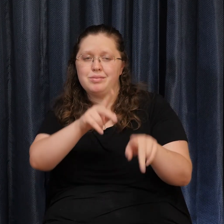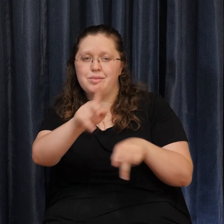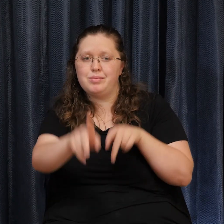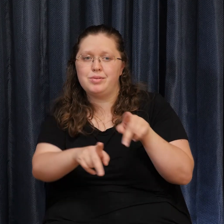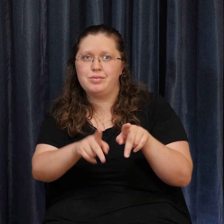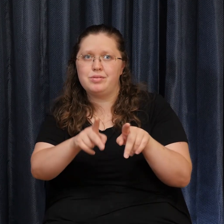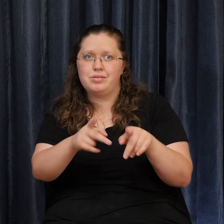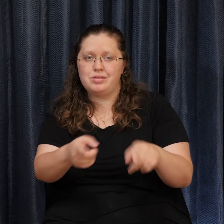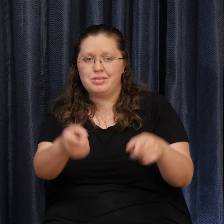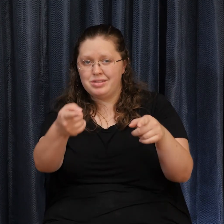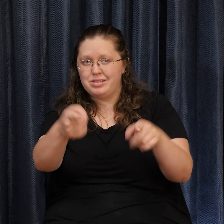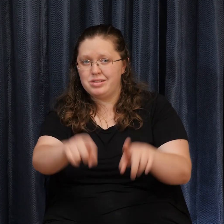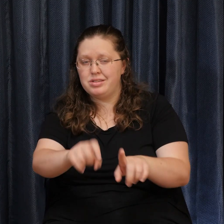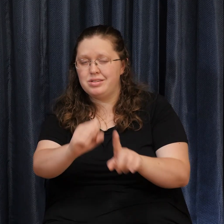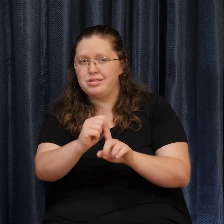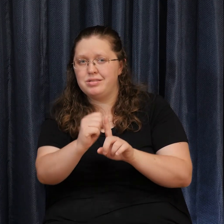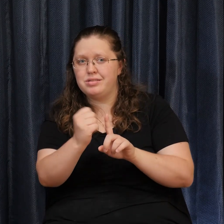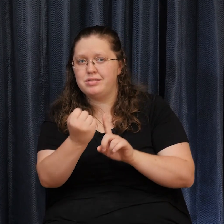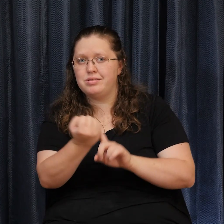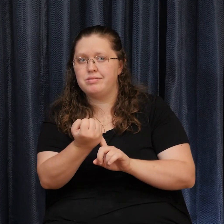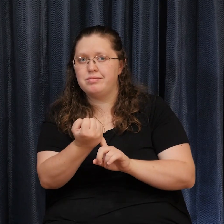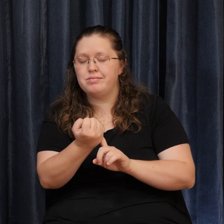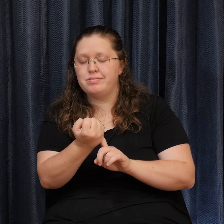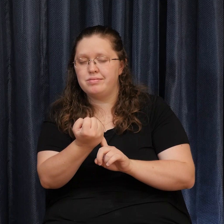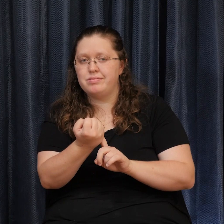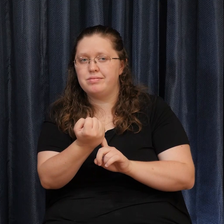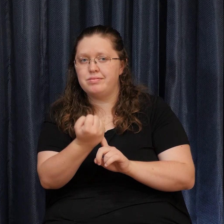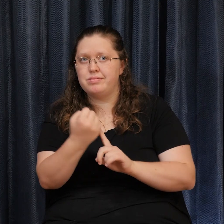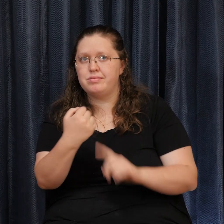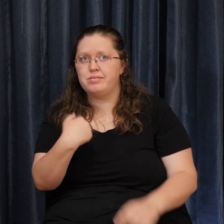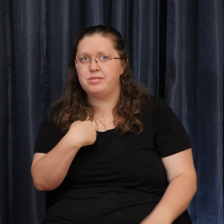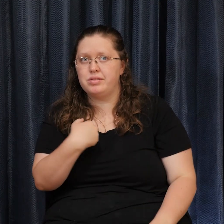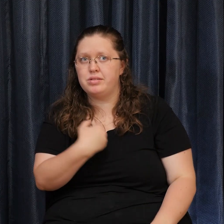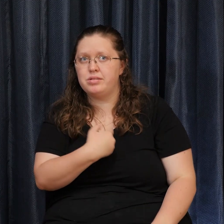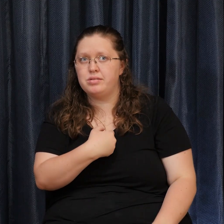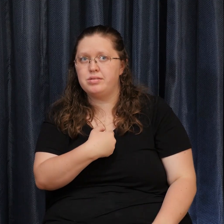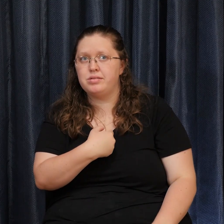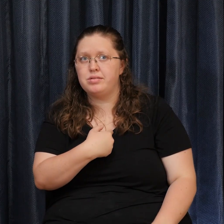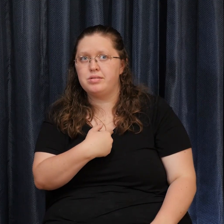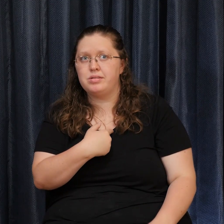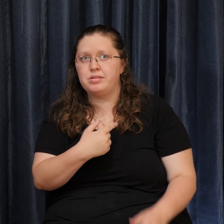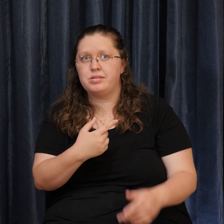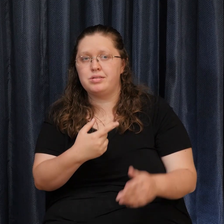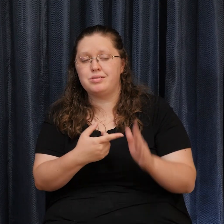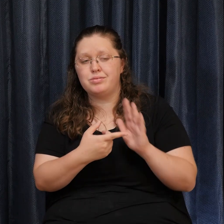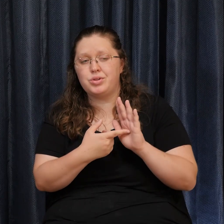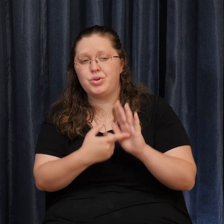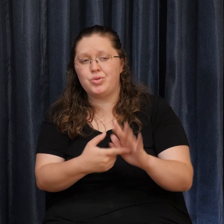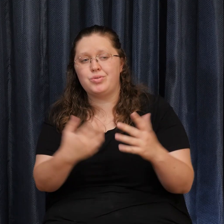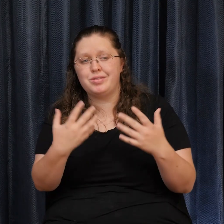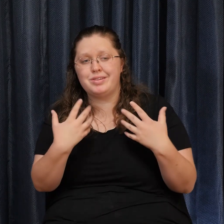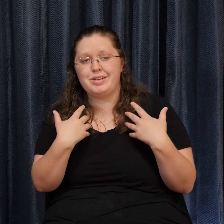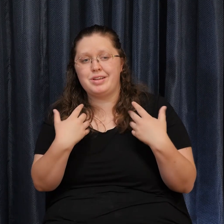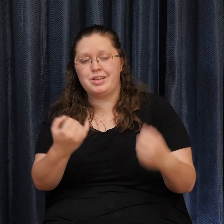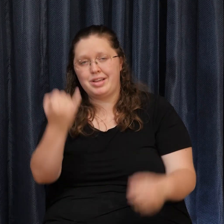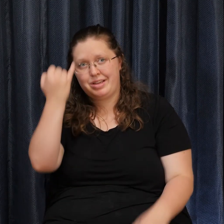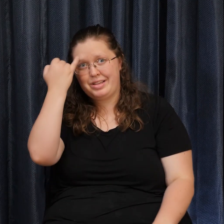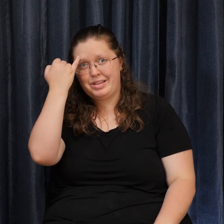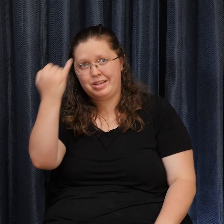As we Bring forth The healing Idea Of God Of unconditional Love